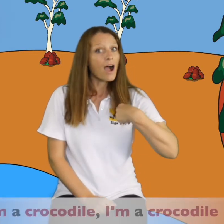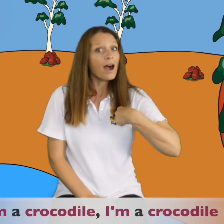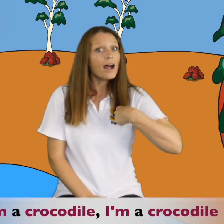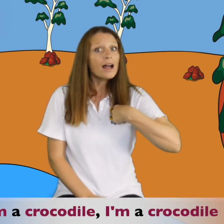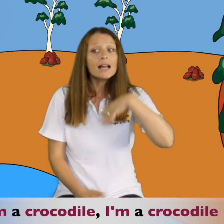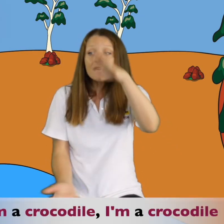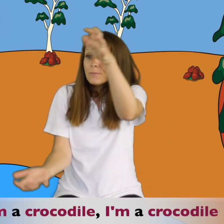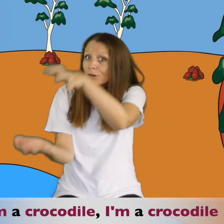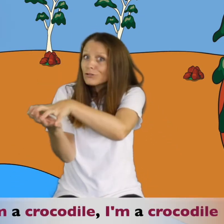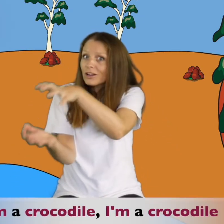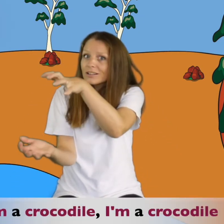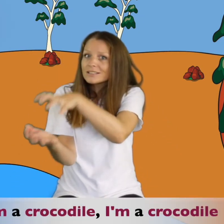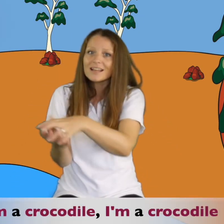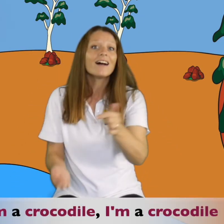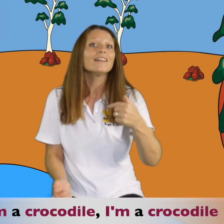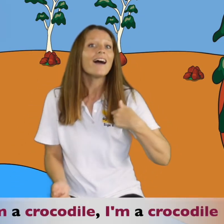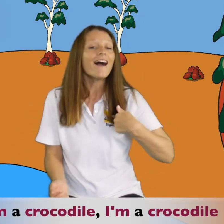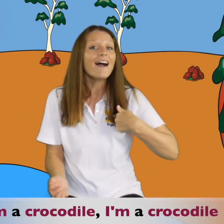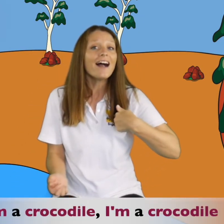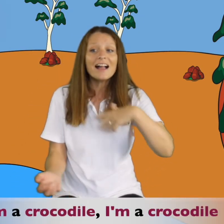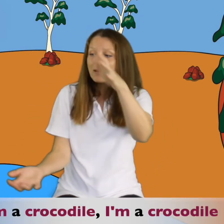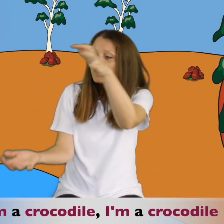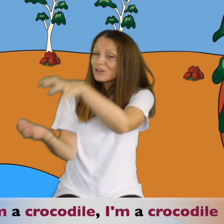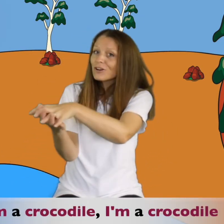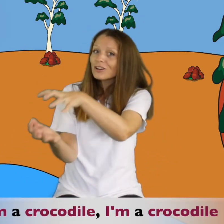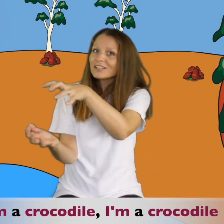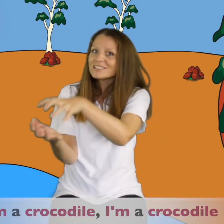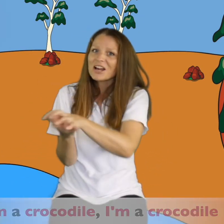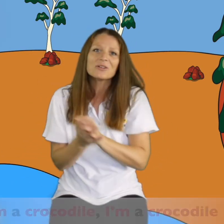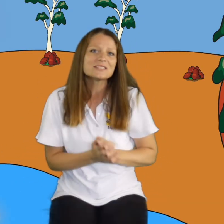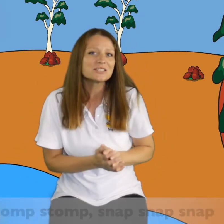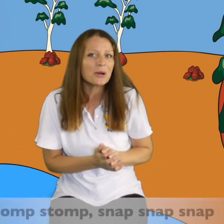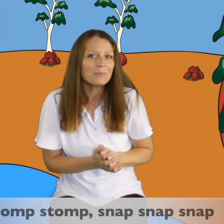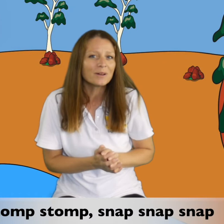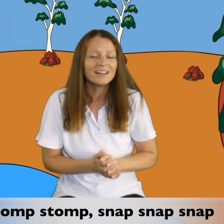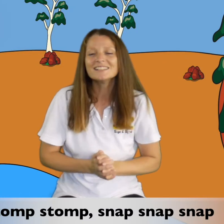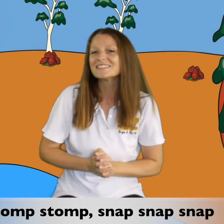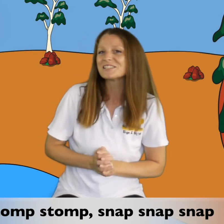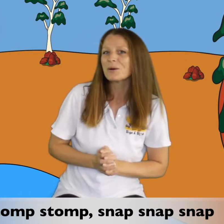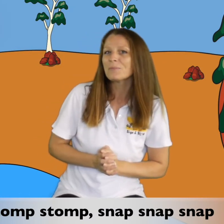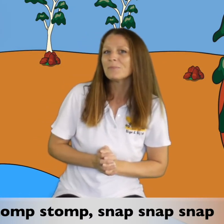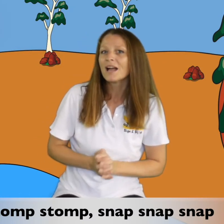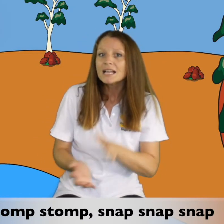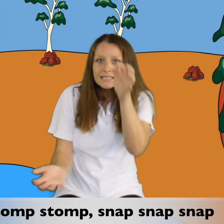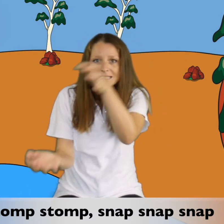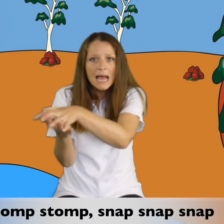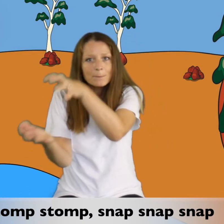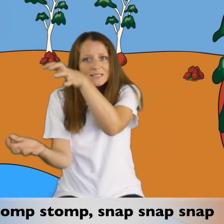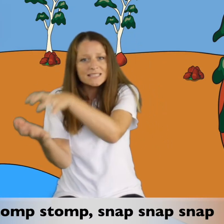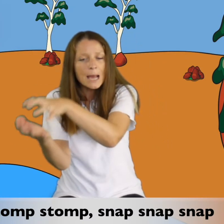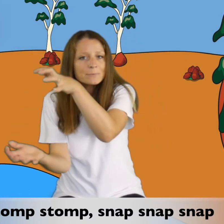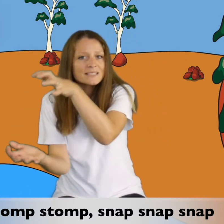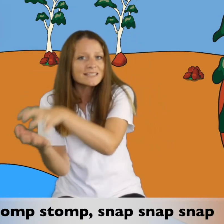I'm a crocodile, I'm a crocodile. Stomp, stomp, snap, snap, snap.